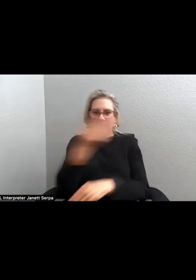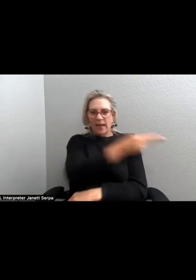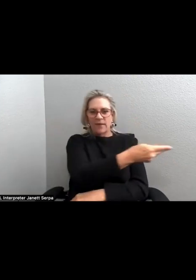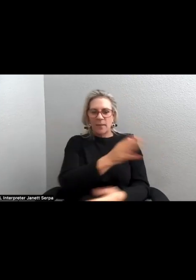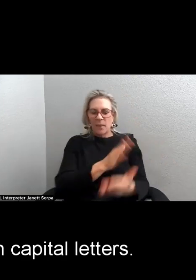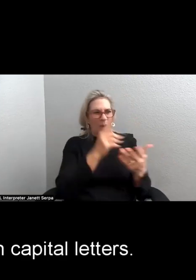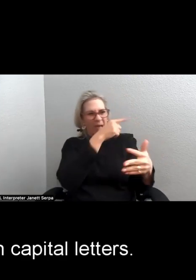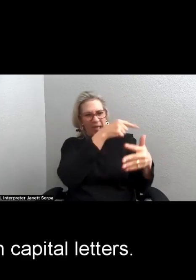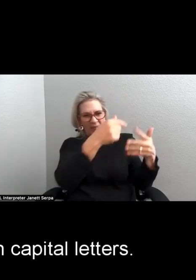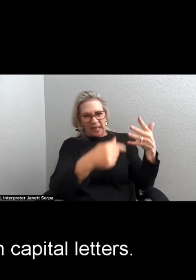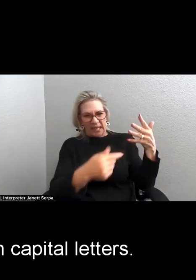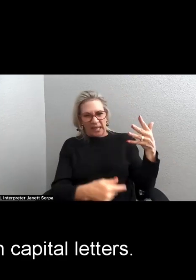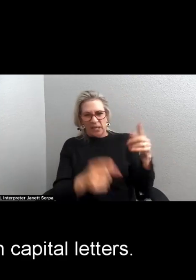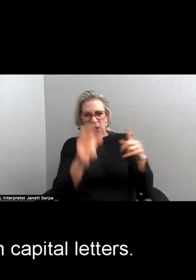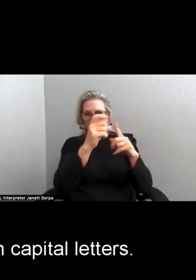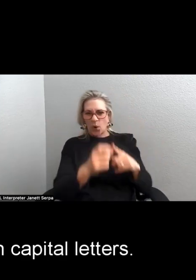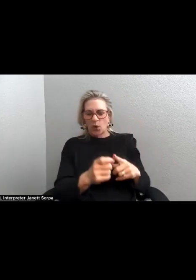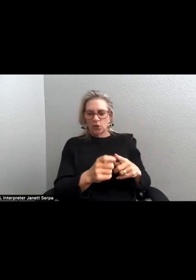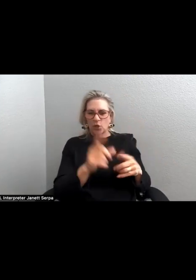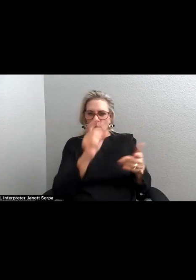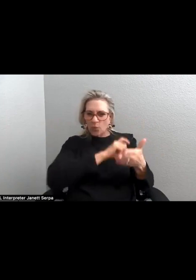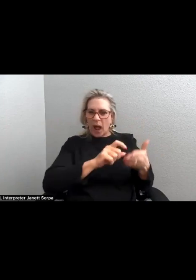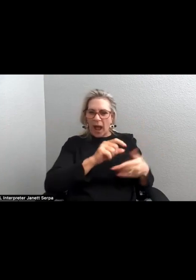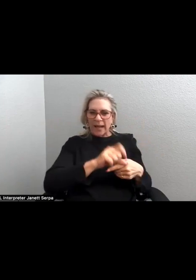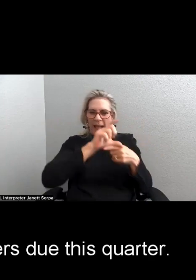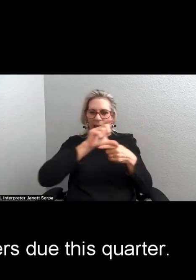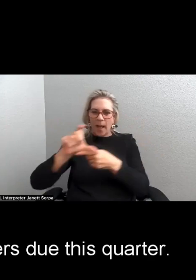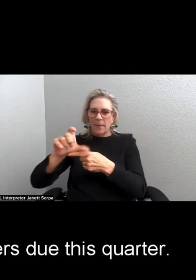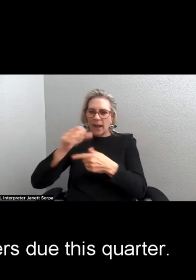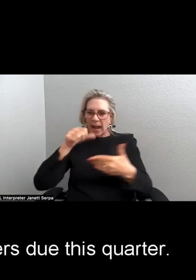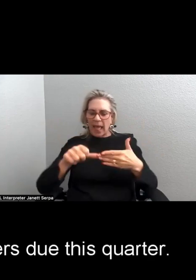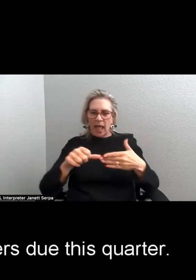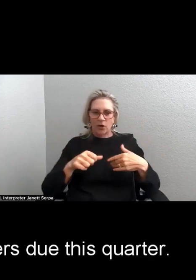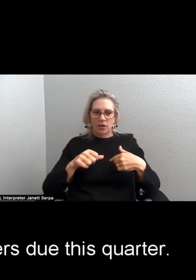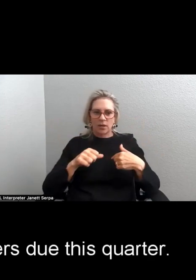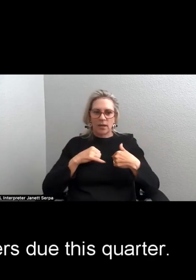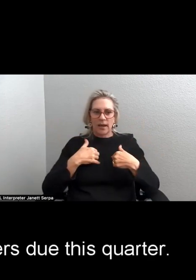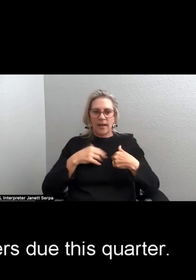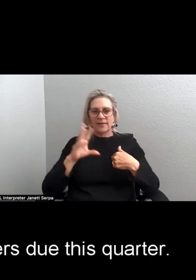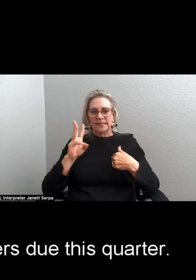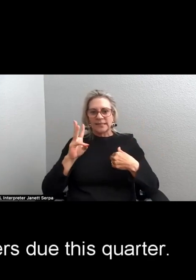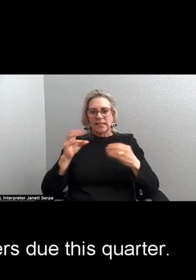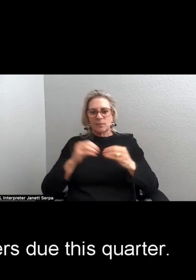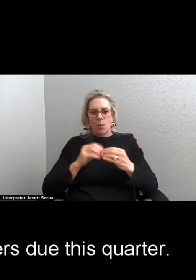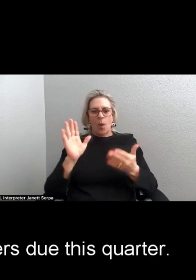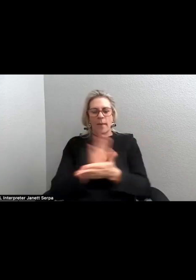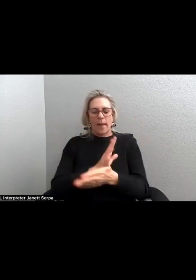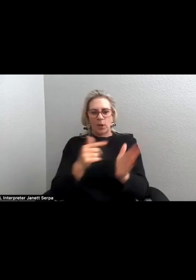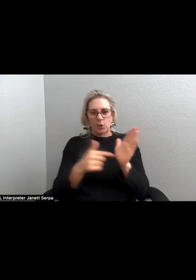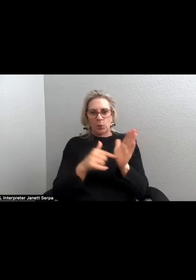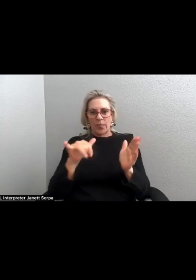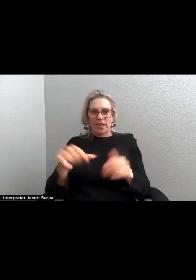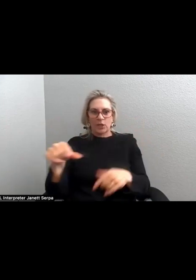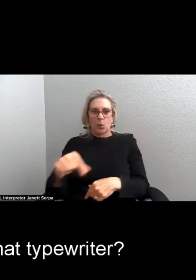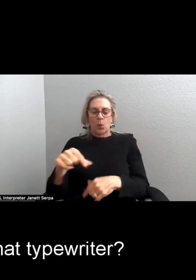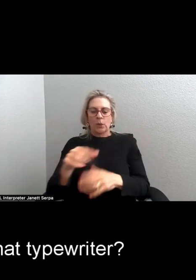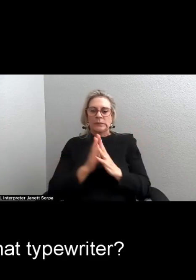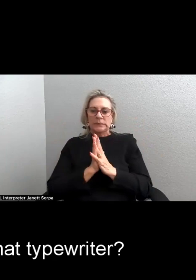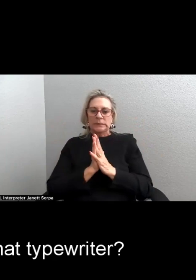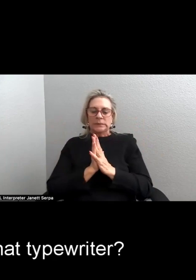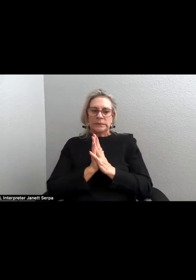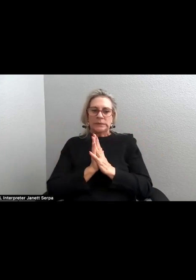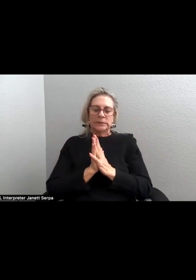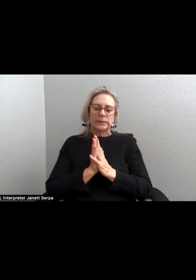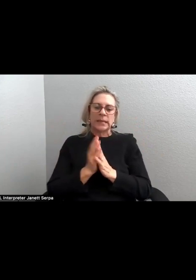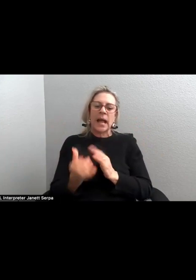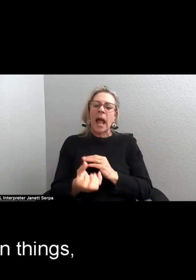are these words? Write them out in capital letters. I have six more papers due this quarter. How much